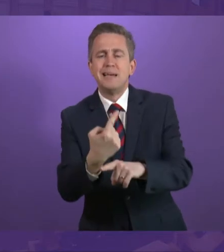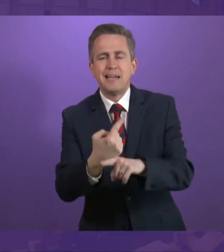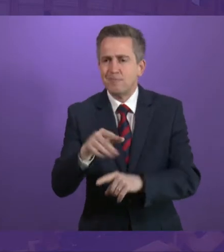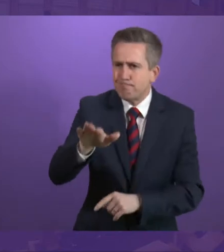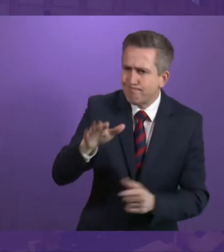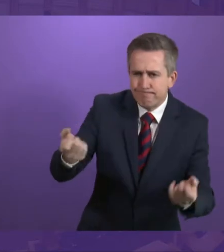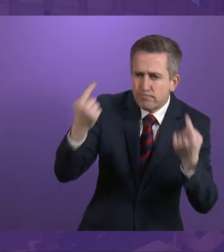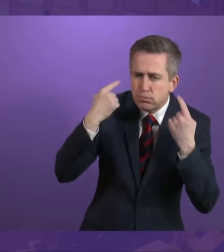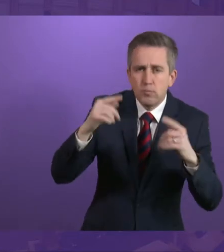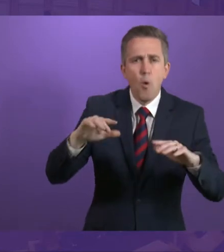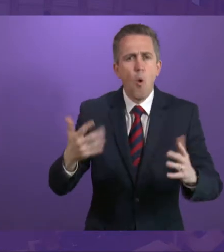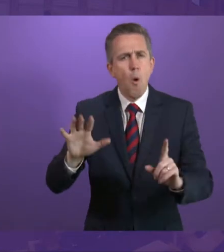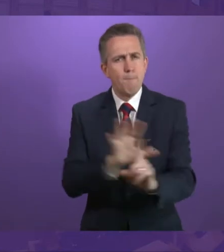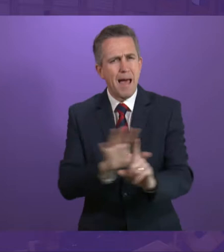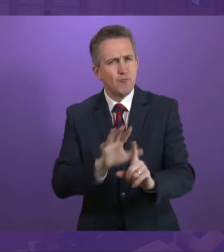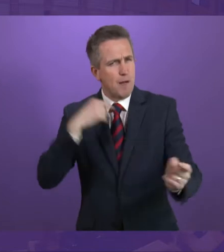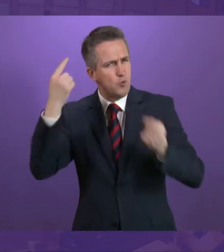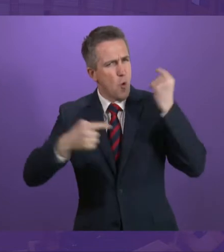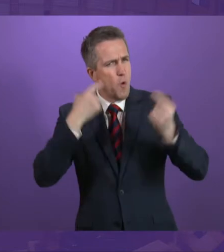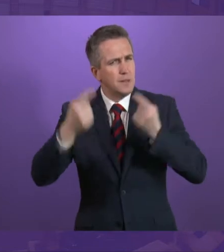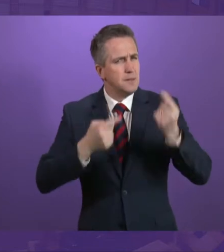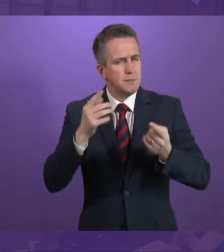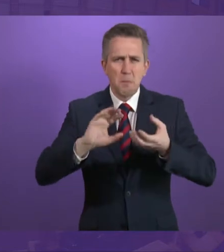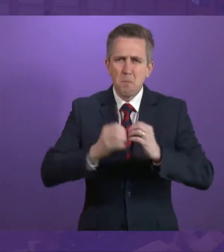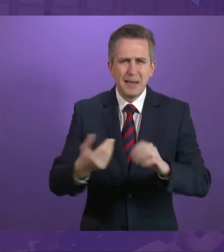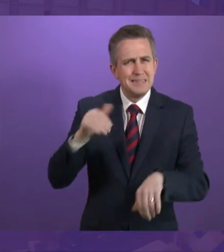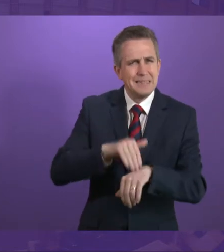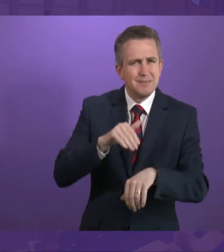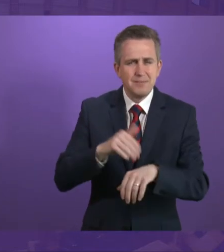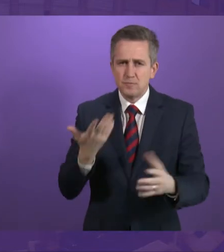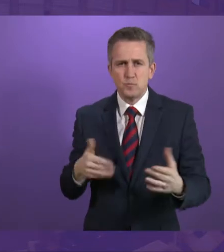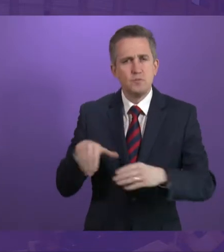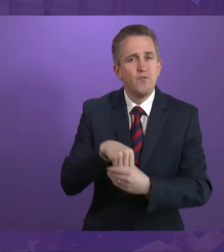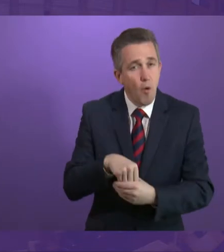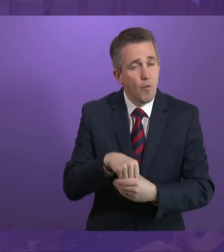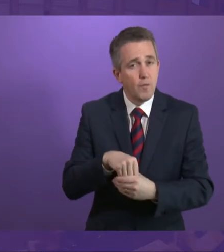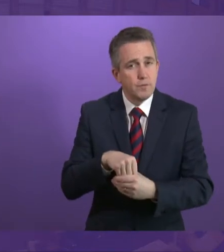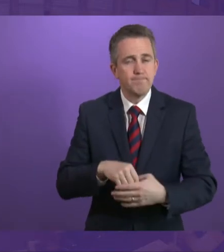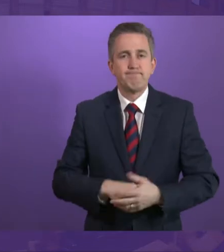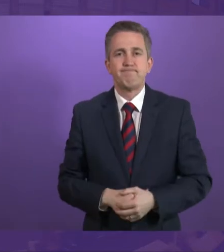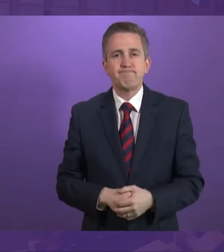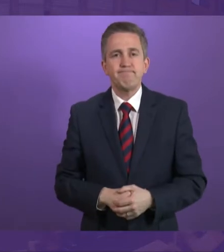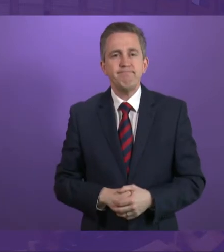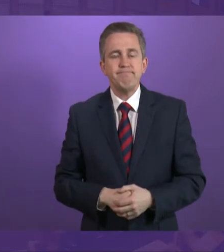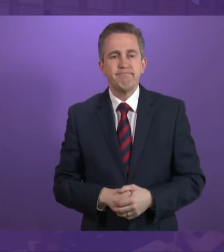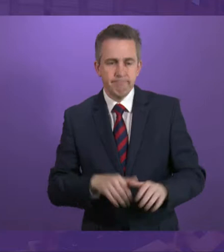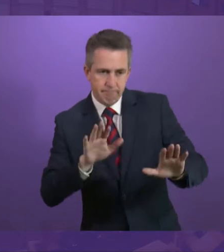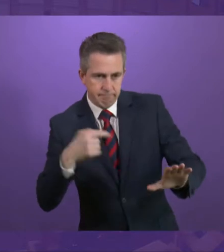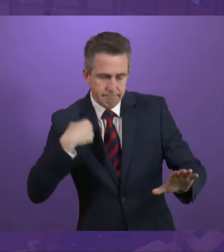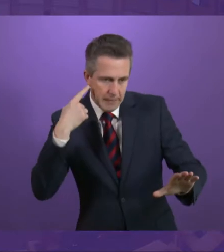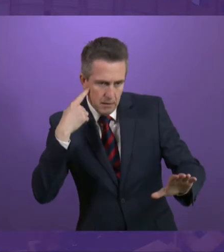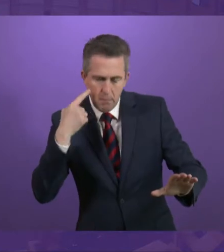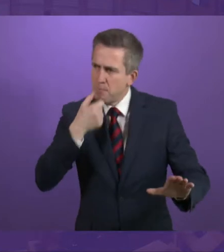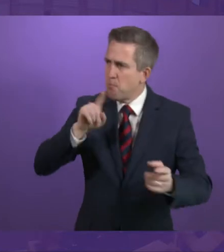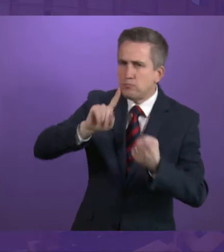even background noise, can all act as barriers to participation. Also, other people's reaction to someone with